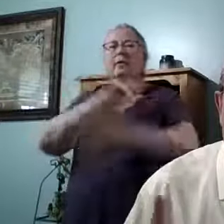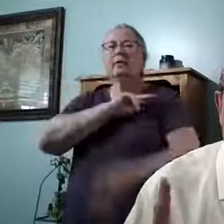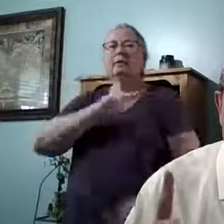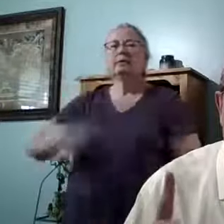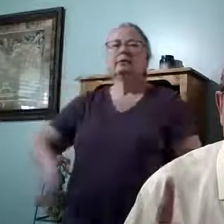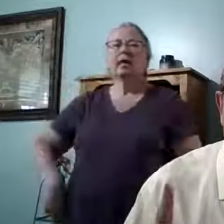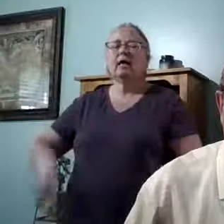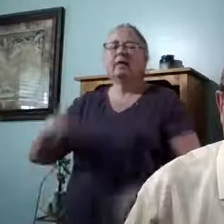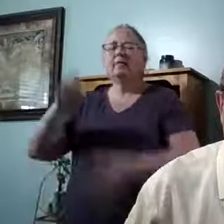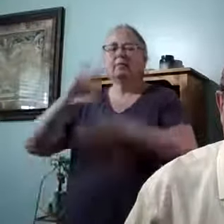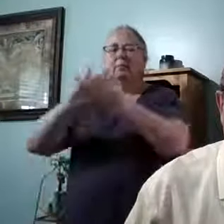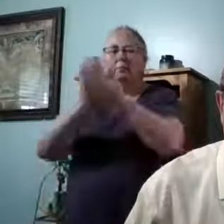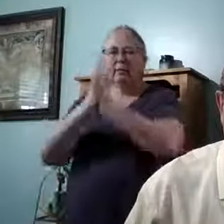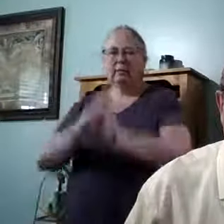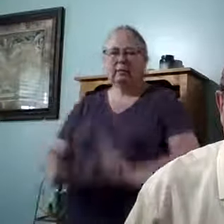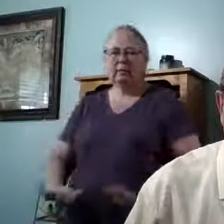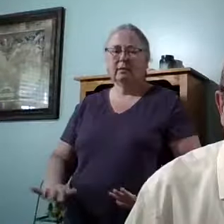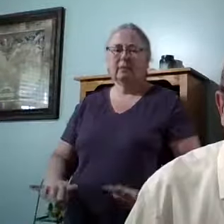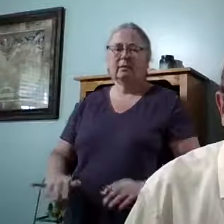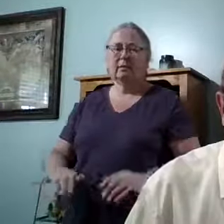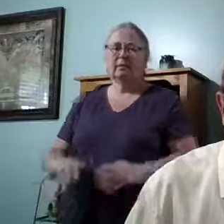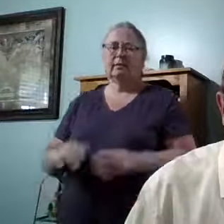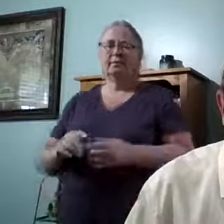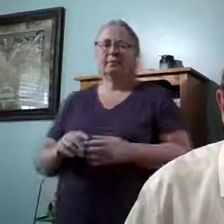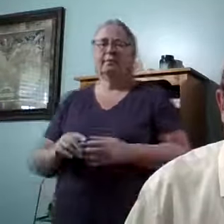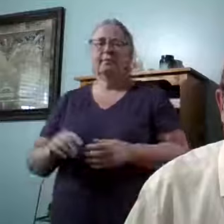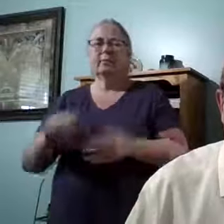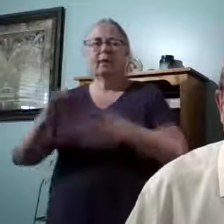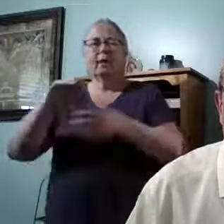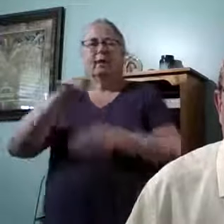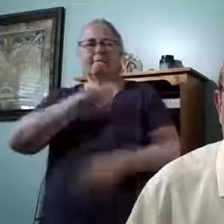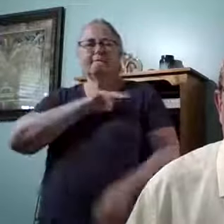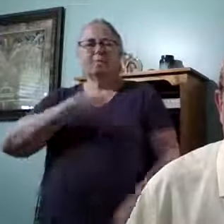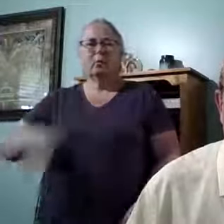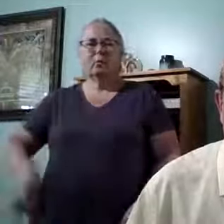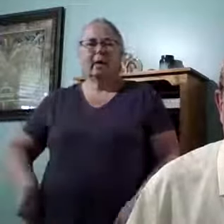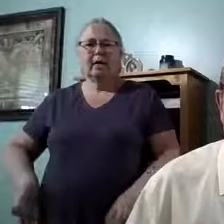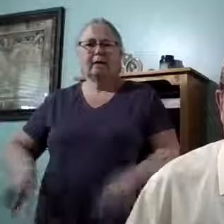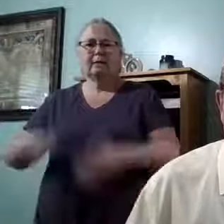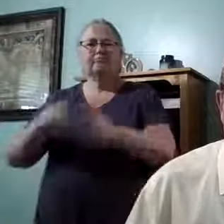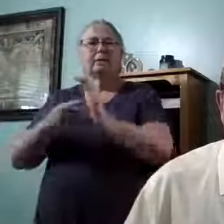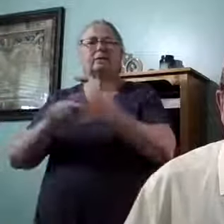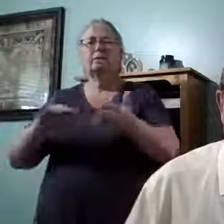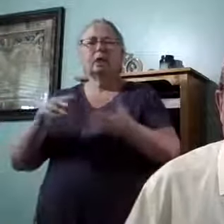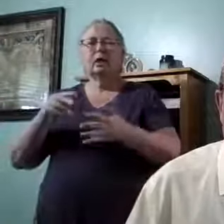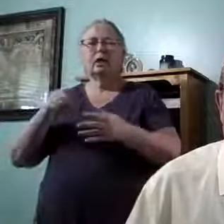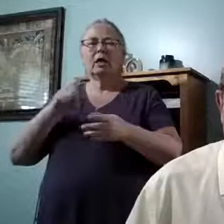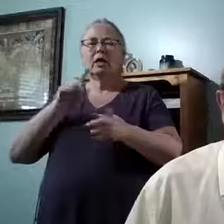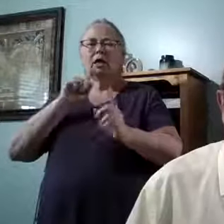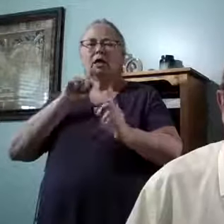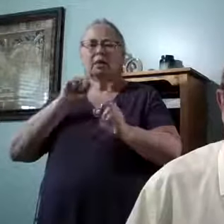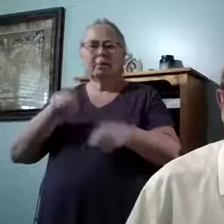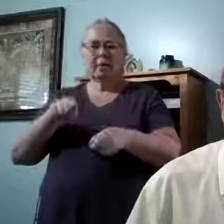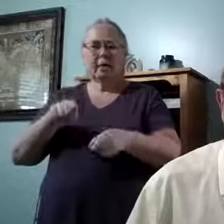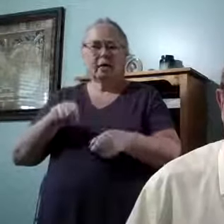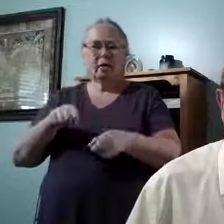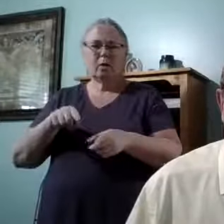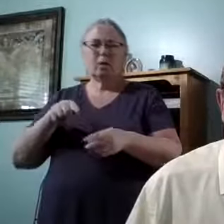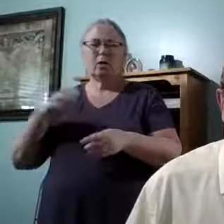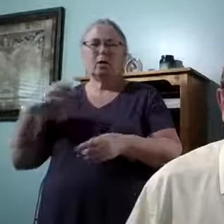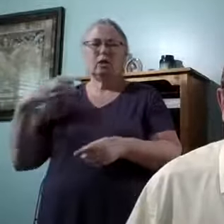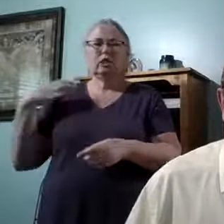Prince of Peace. Prince means commander, chief, master.